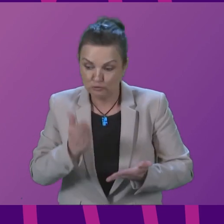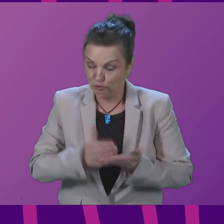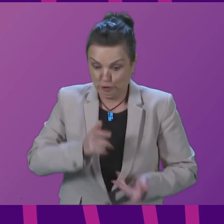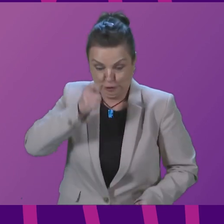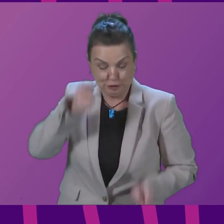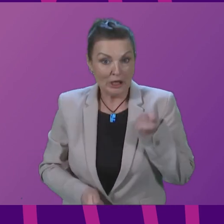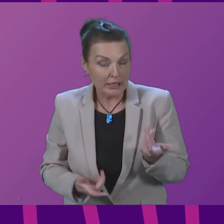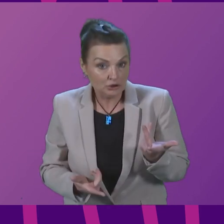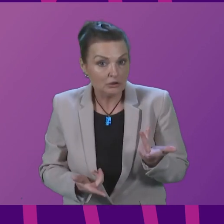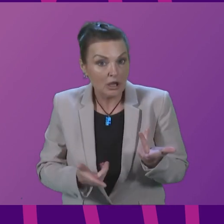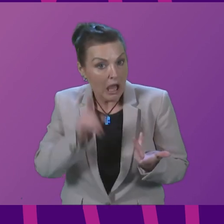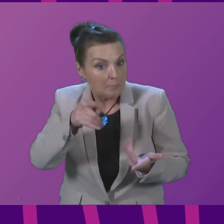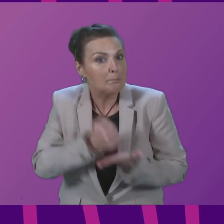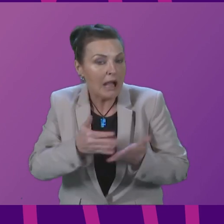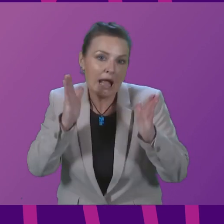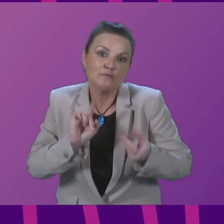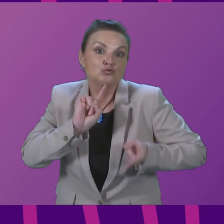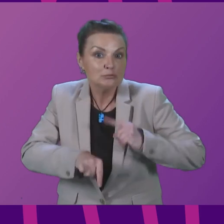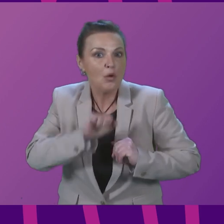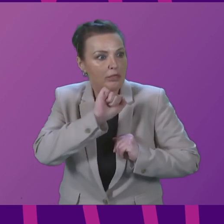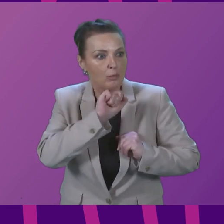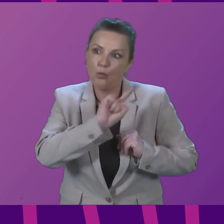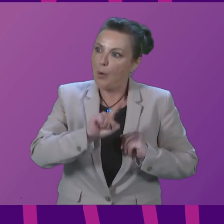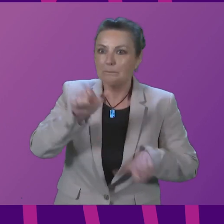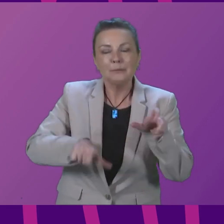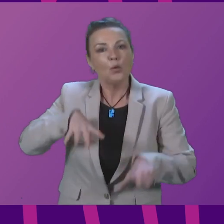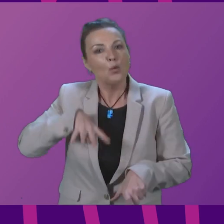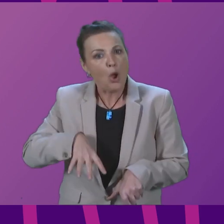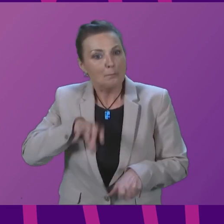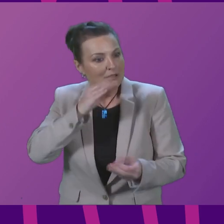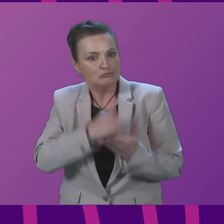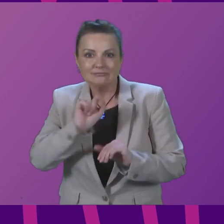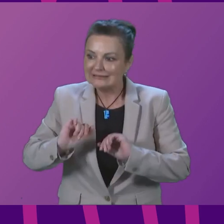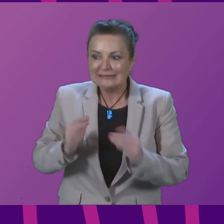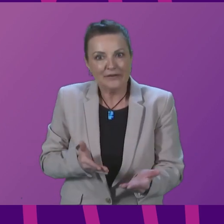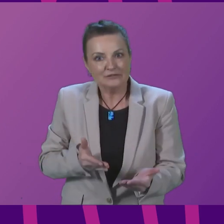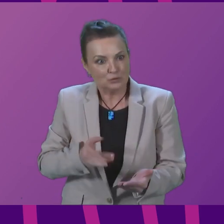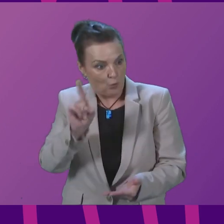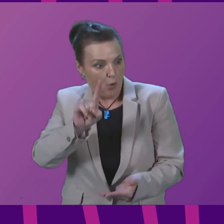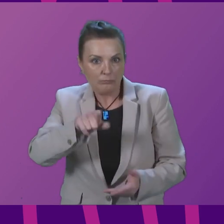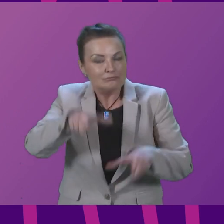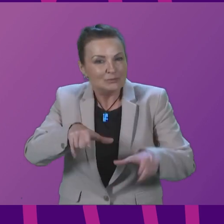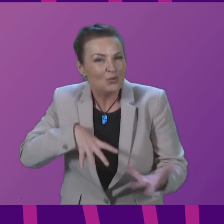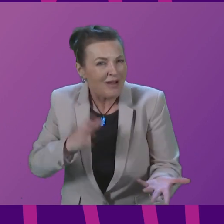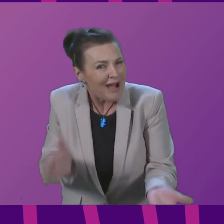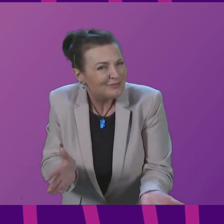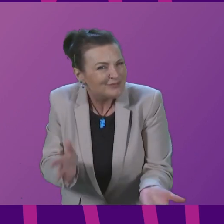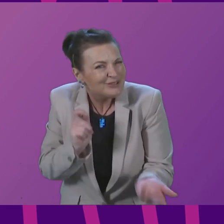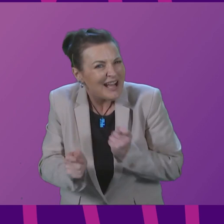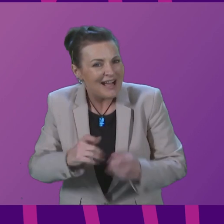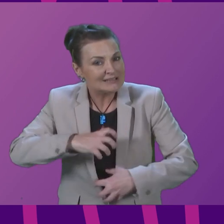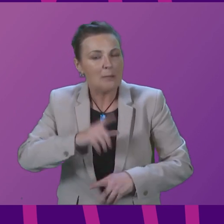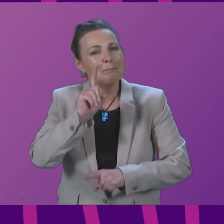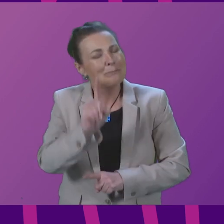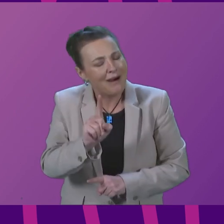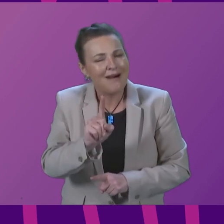respects. And of course, banks have to respond to that and make sure the services they provide are reflective of that. But physical